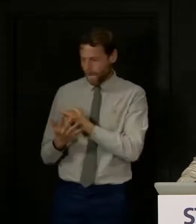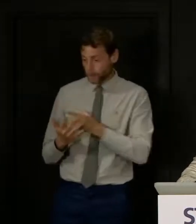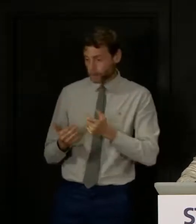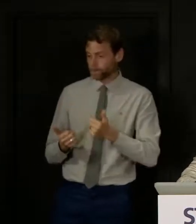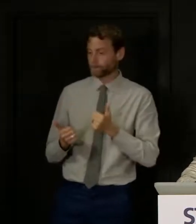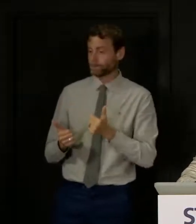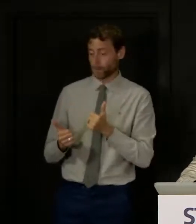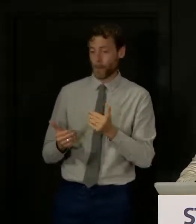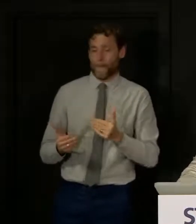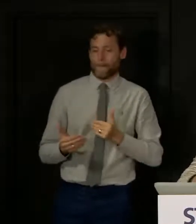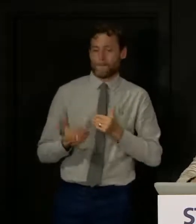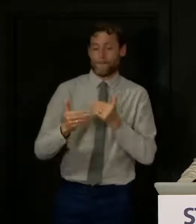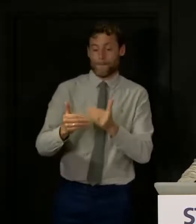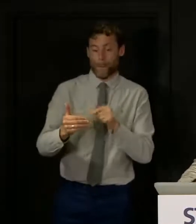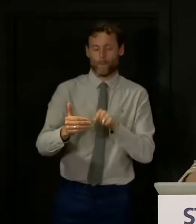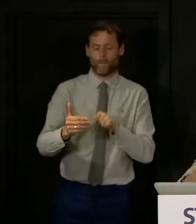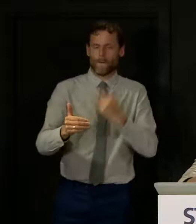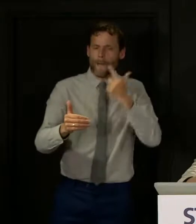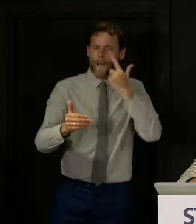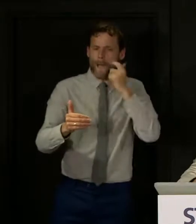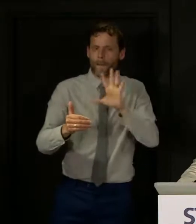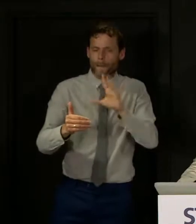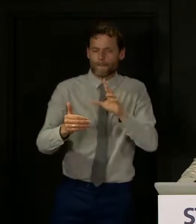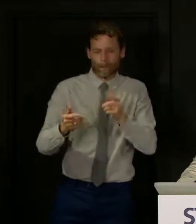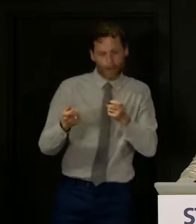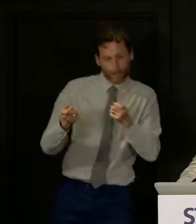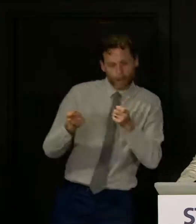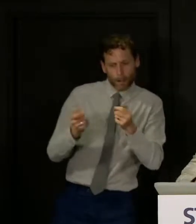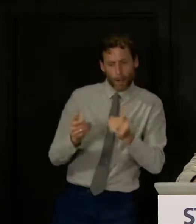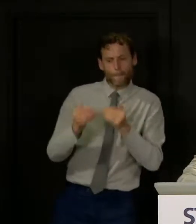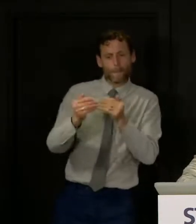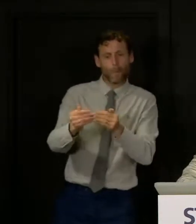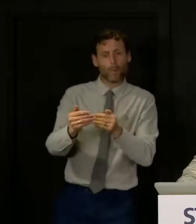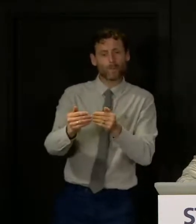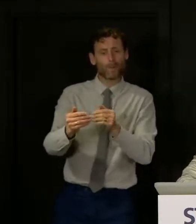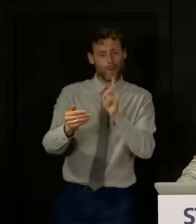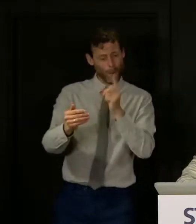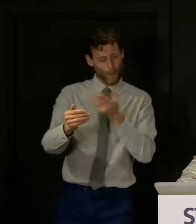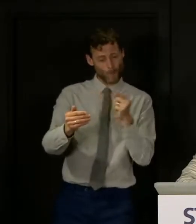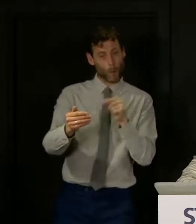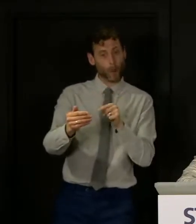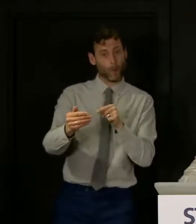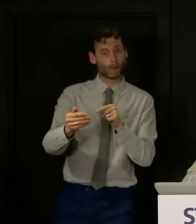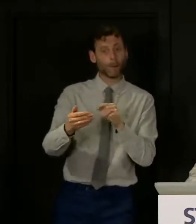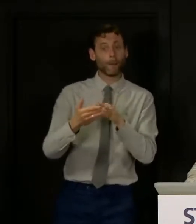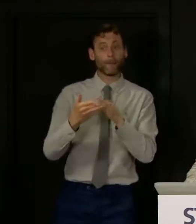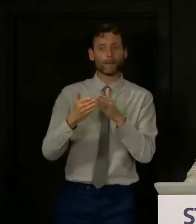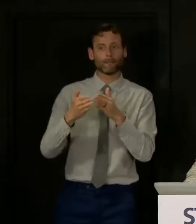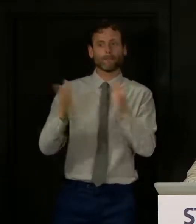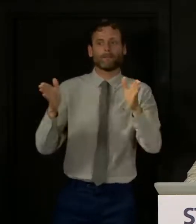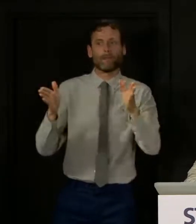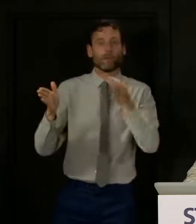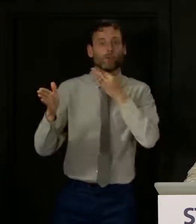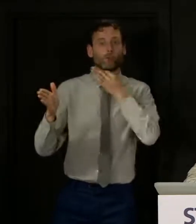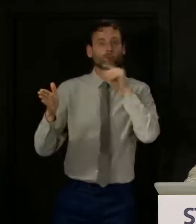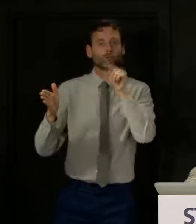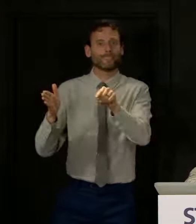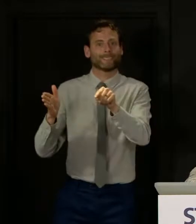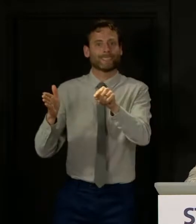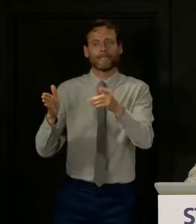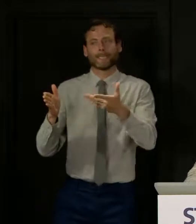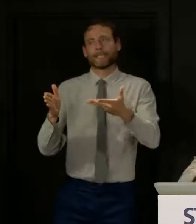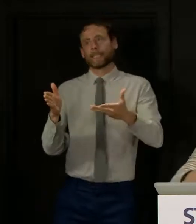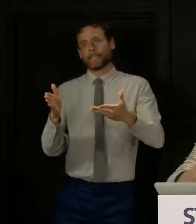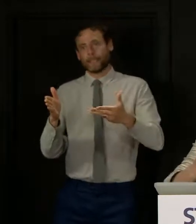any time we start this, whether it's this week, next week or a month from now, there are risks that come with that, there are risks inherent in making these